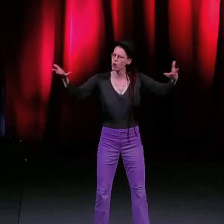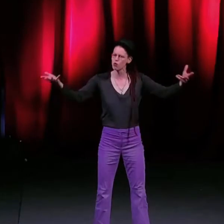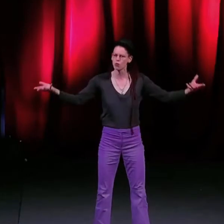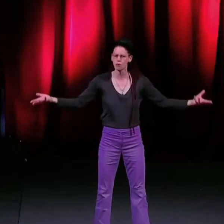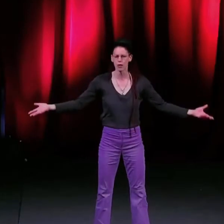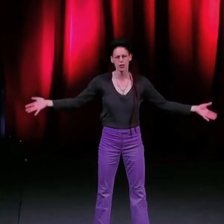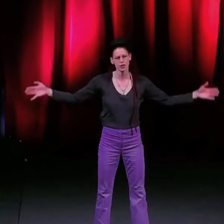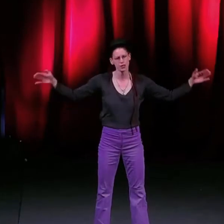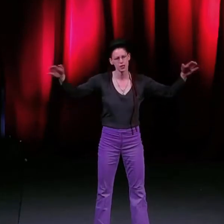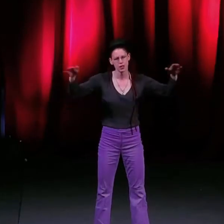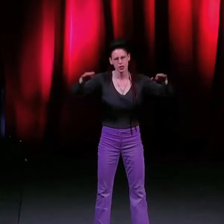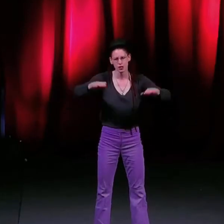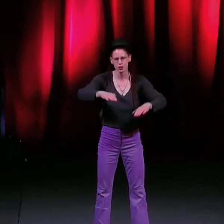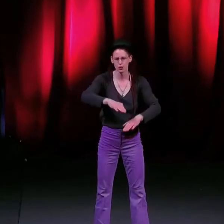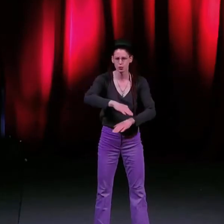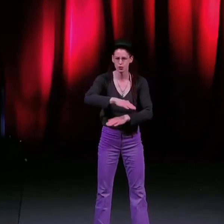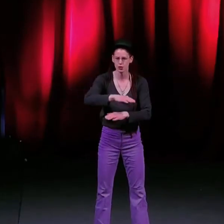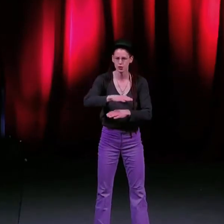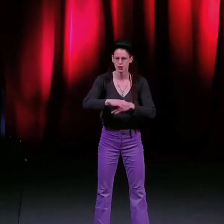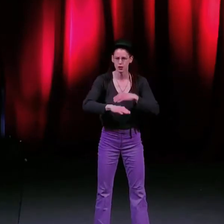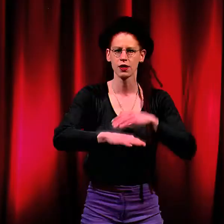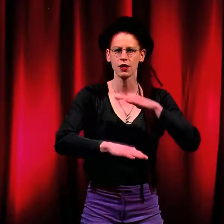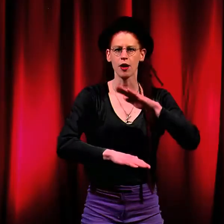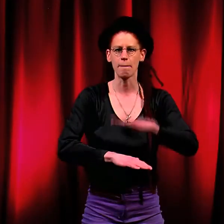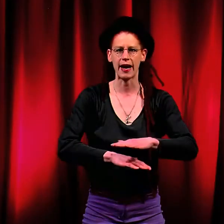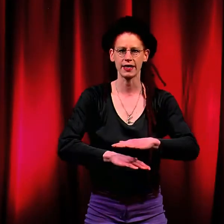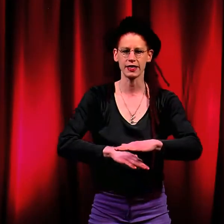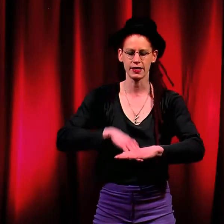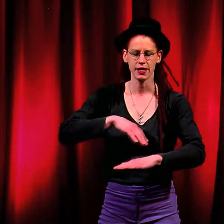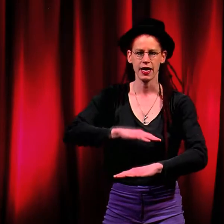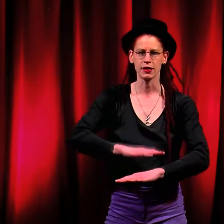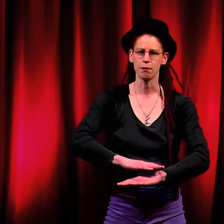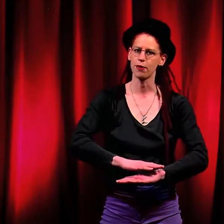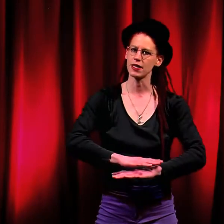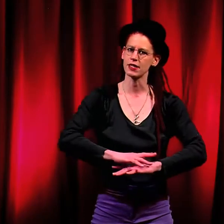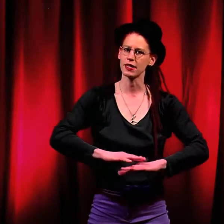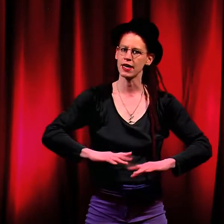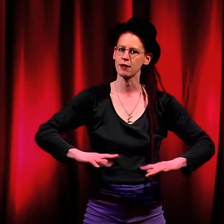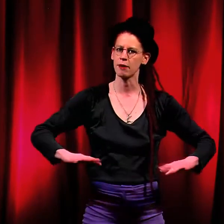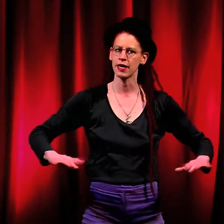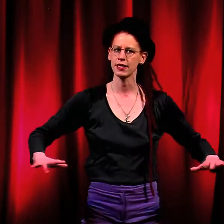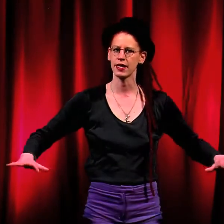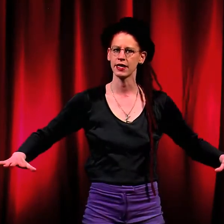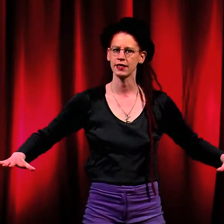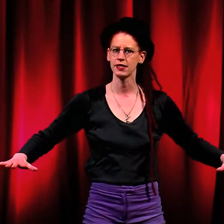blown by wind to dunes Compacted and compressed again by tides